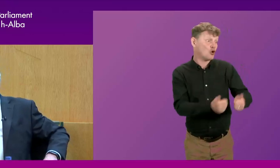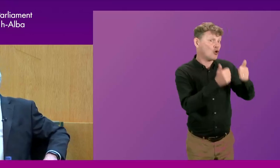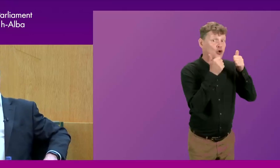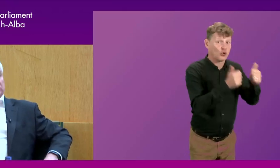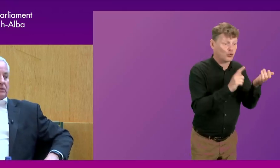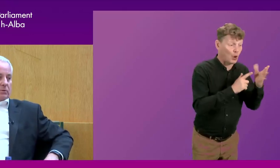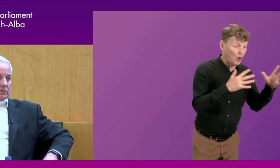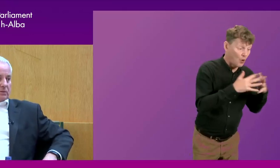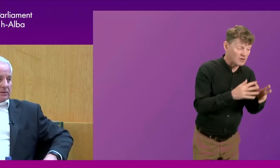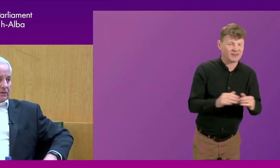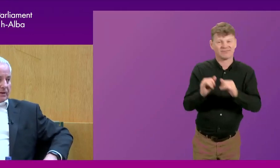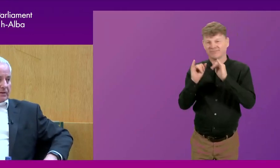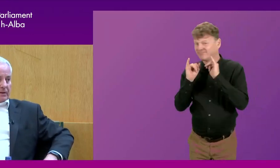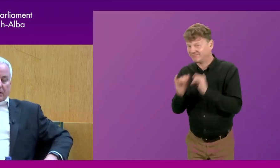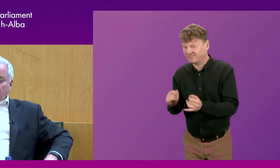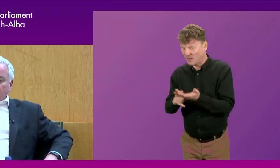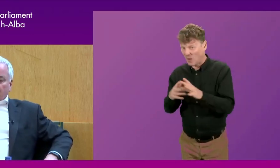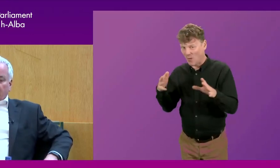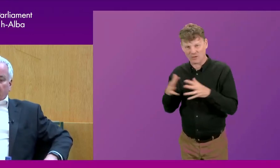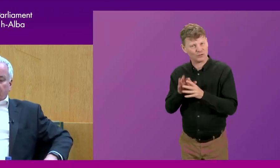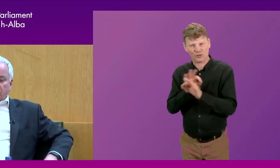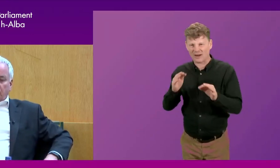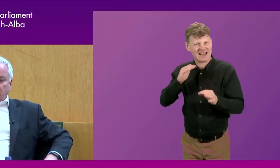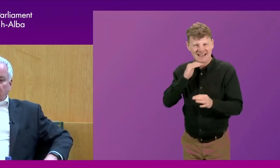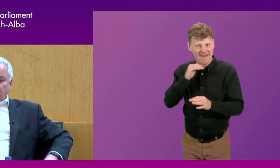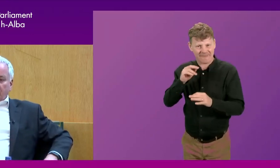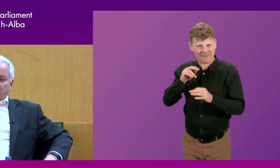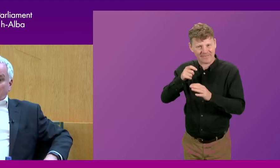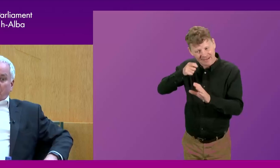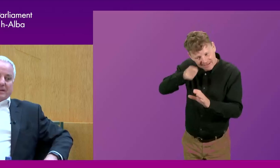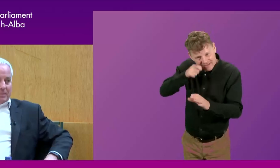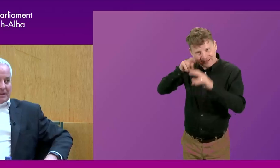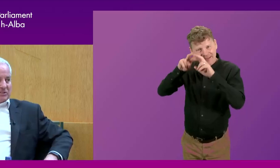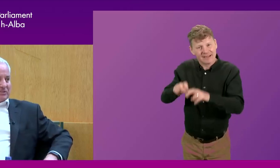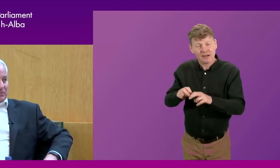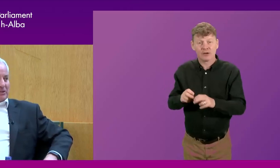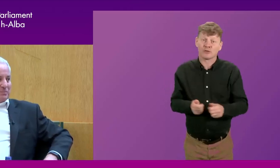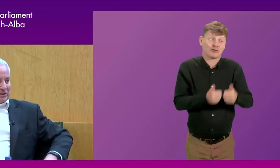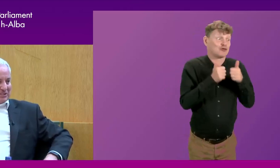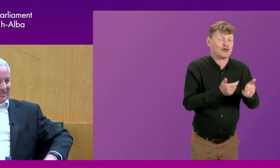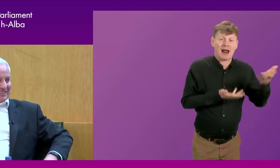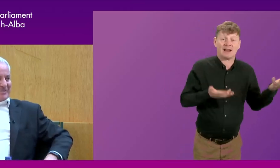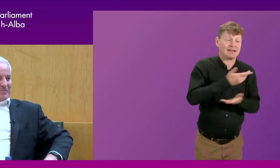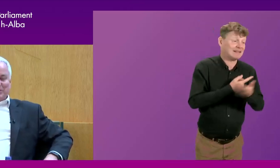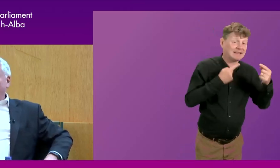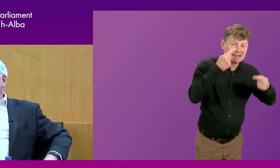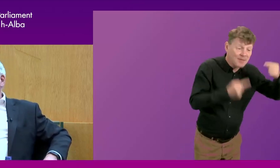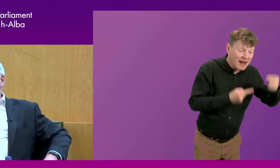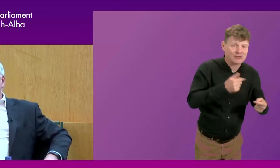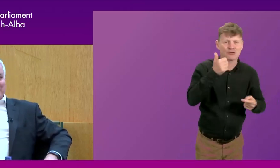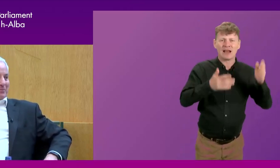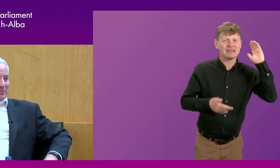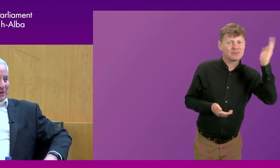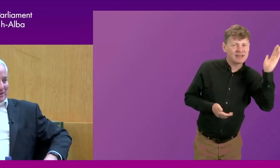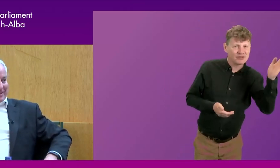maybe poorer legislation that wasn't subject to the right level of scrutiny. There's been some great debates and some great speeches. There's been other